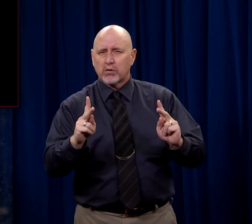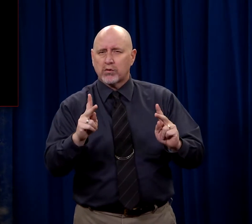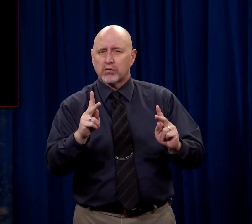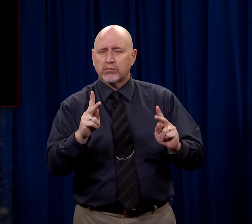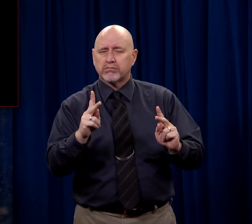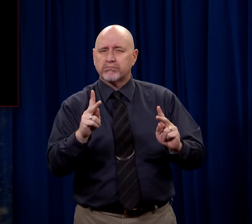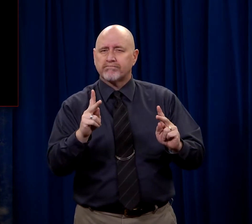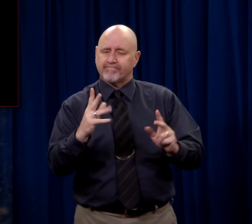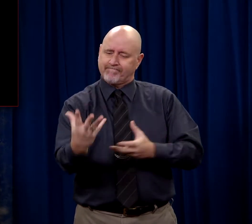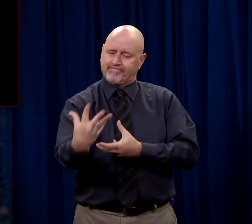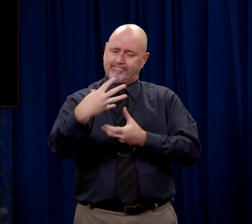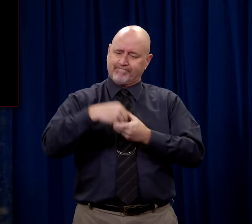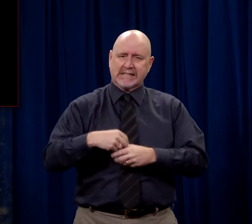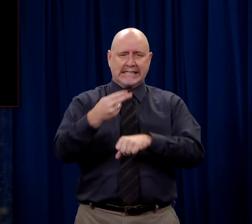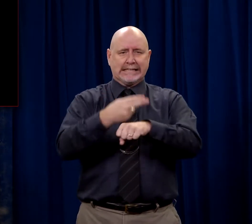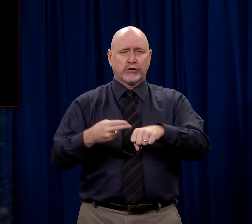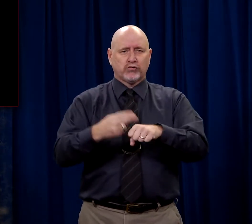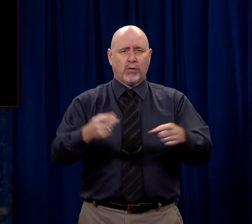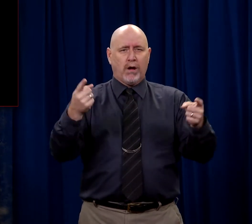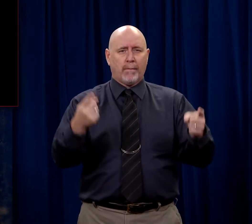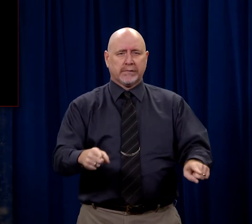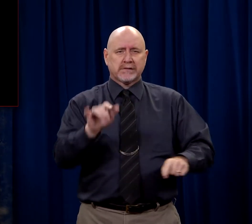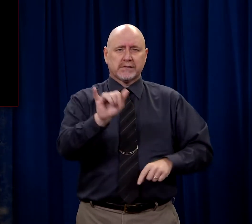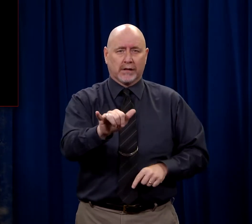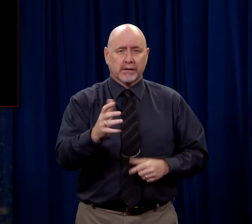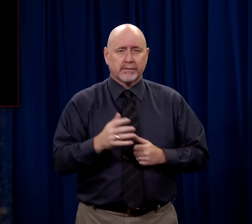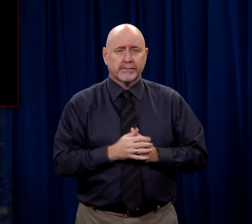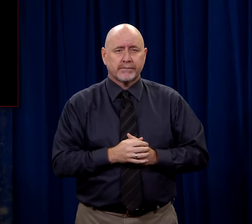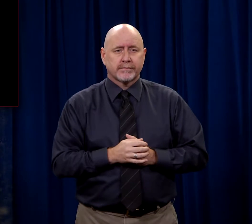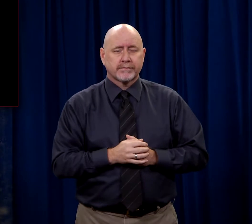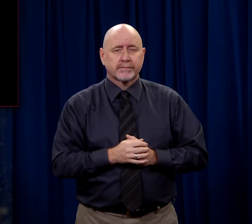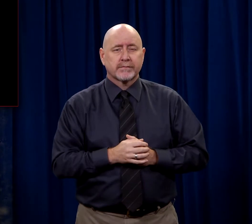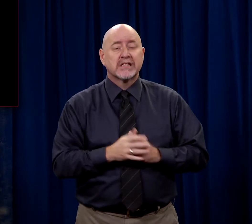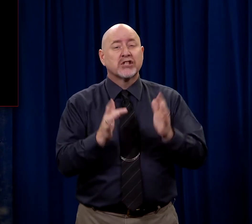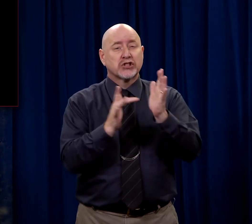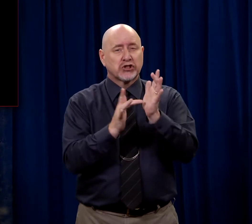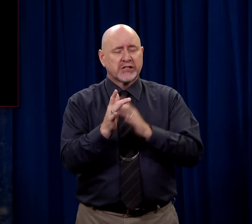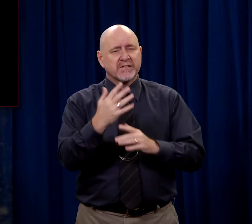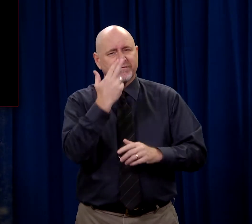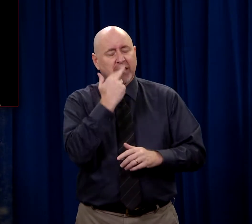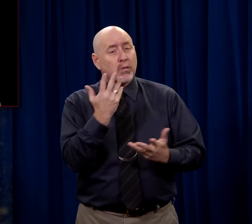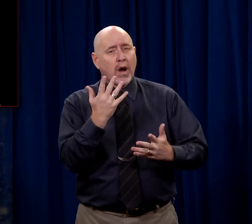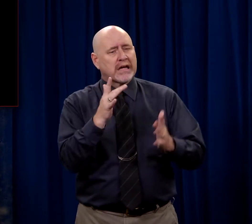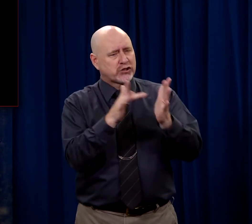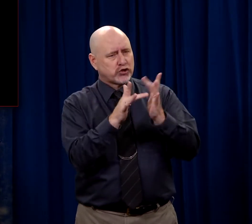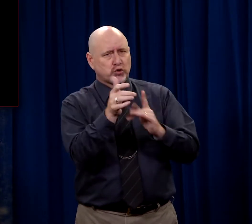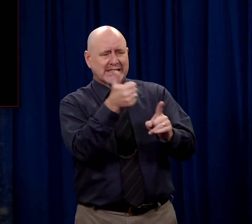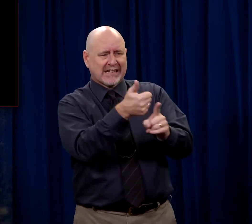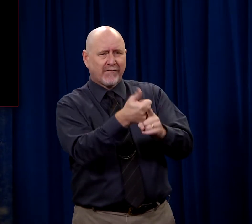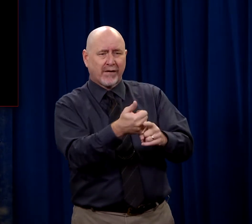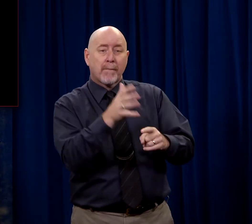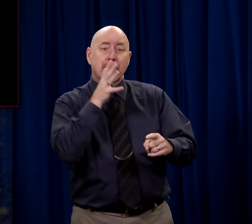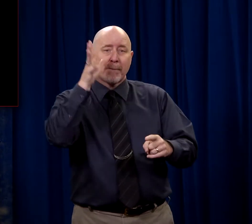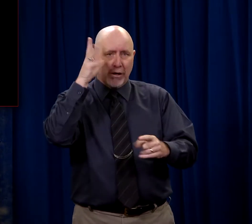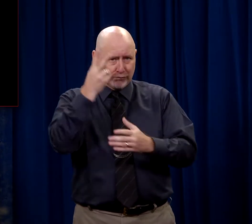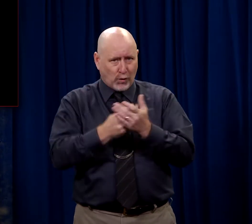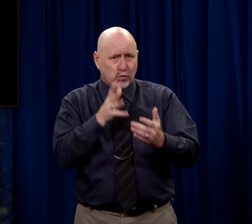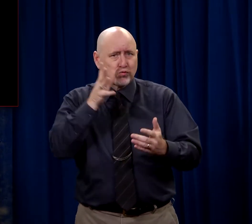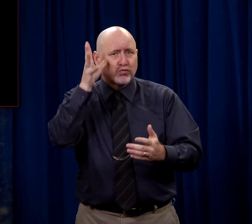people who are forever part of this historical account. It's ironic that Jesus was a Jew born to parents who